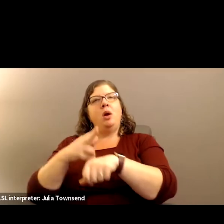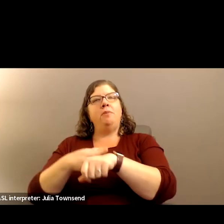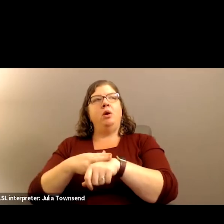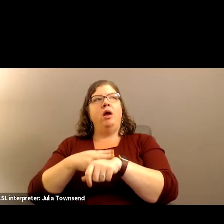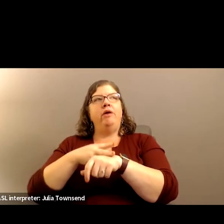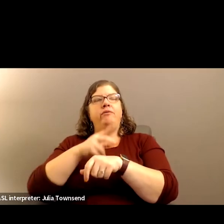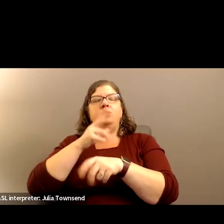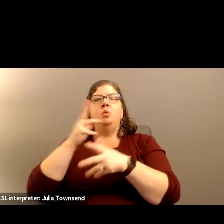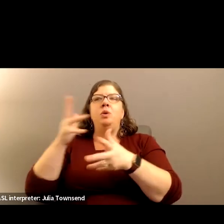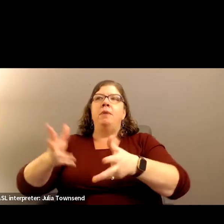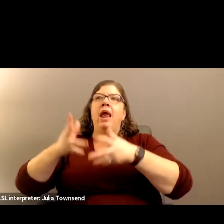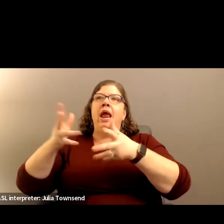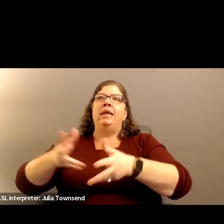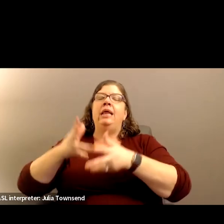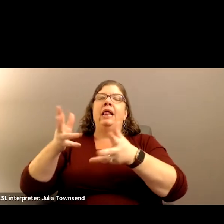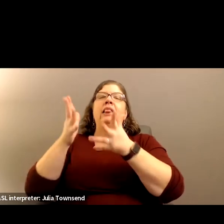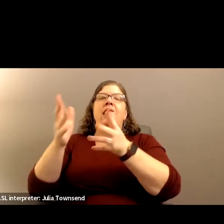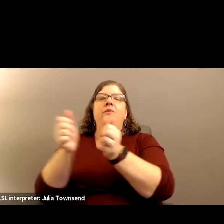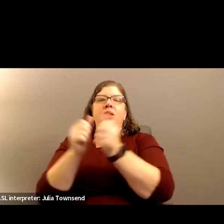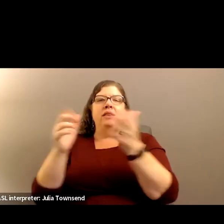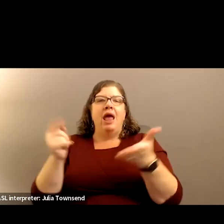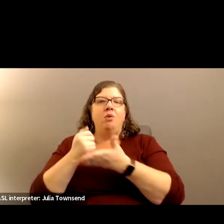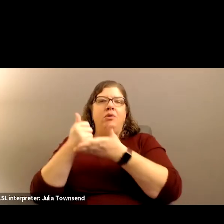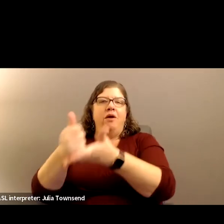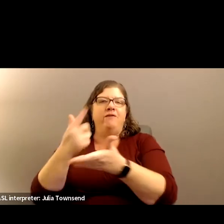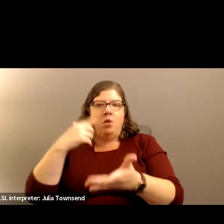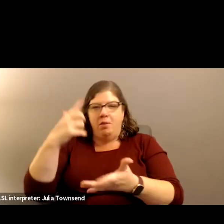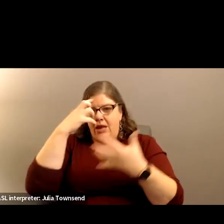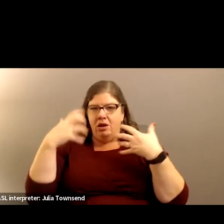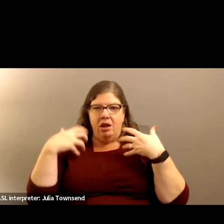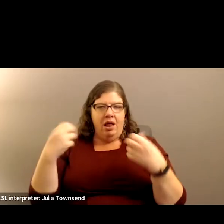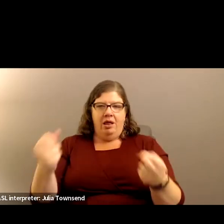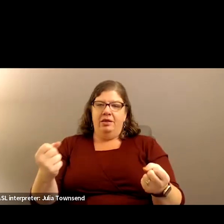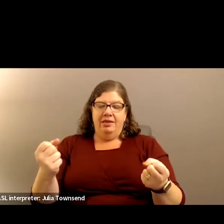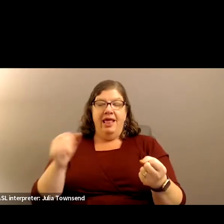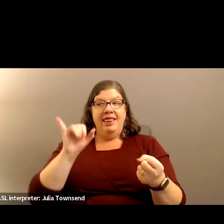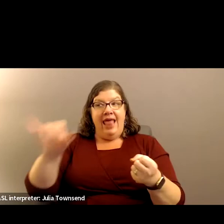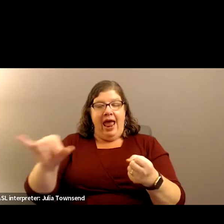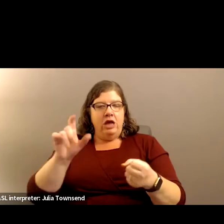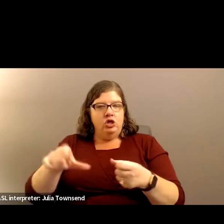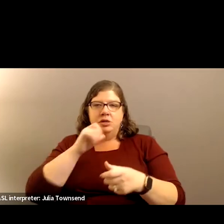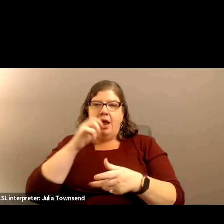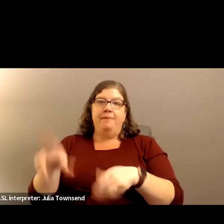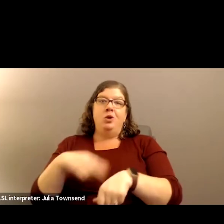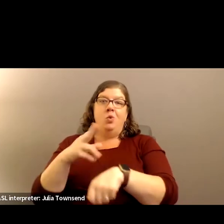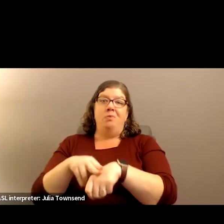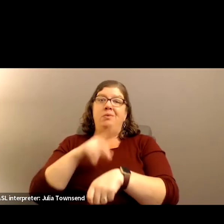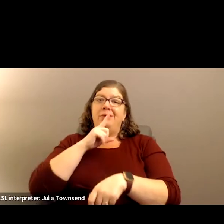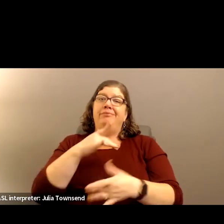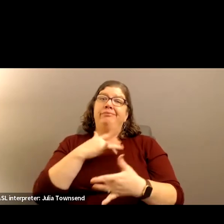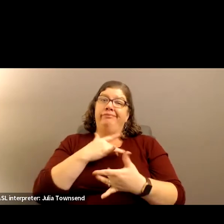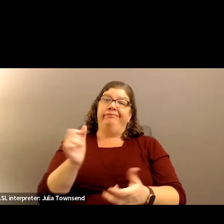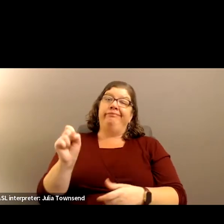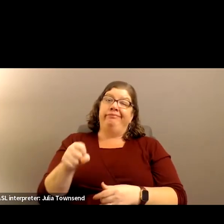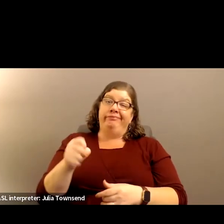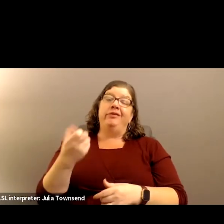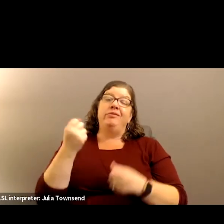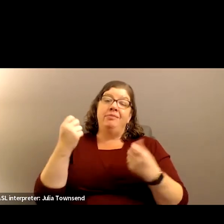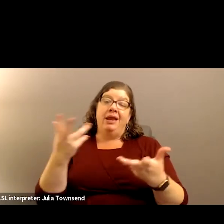like mental health disorder that should not be normal. And that's unfortunately, I feel like is for a lot of high school students,